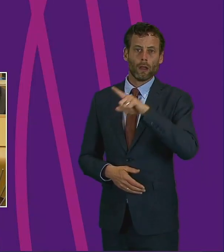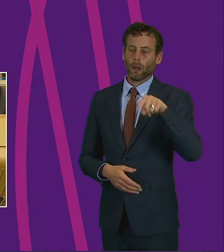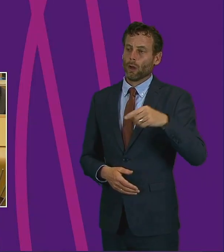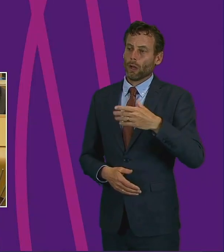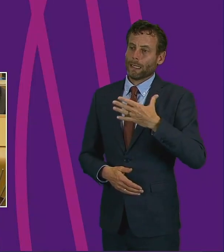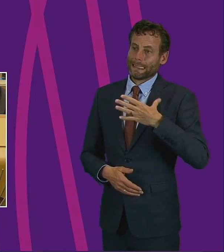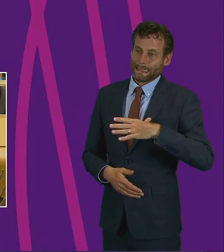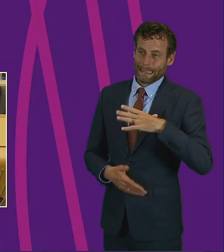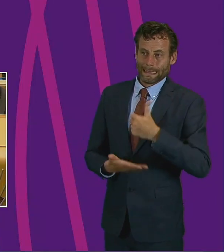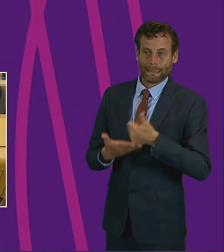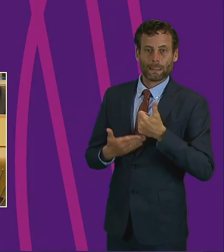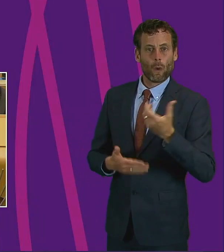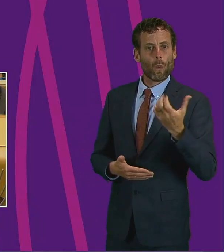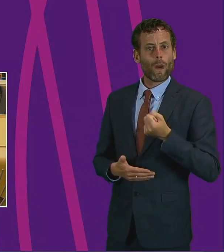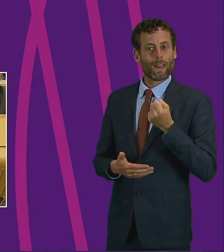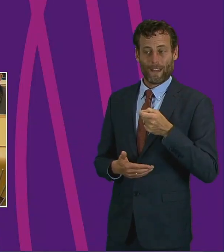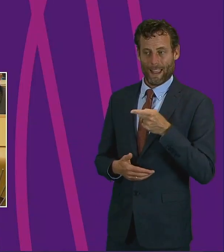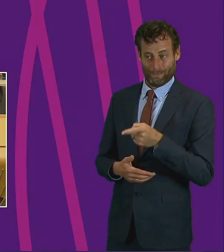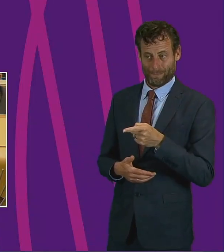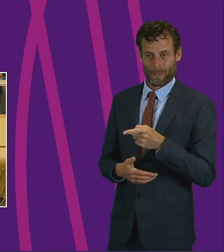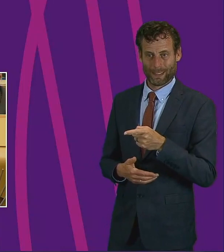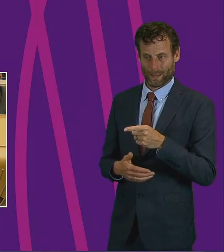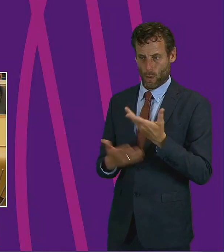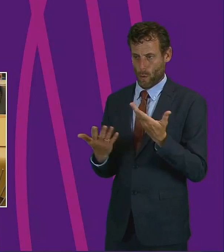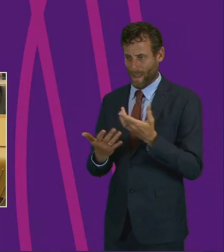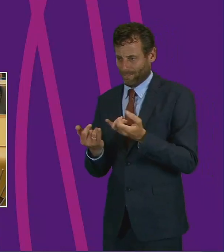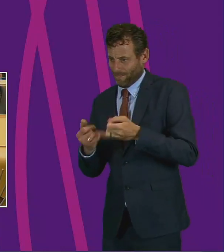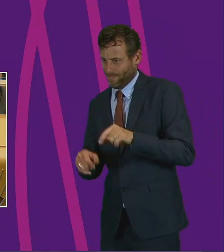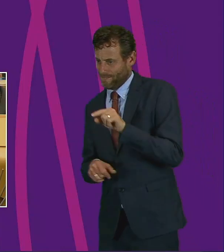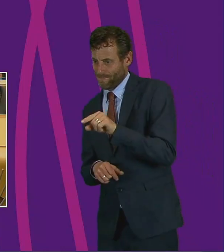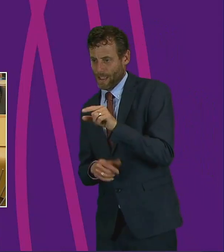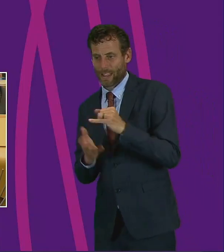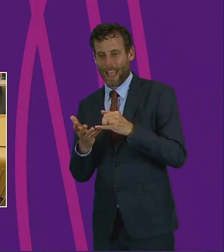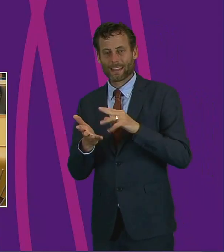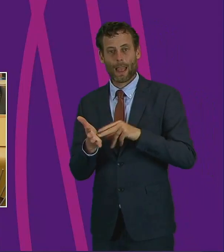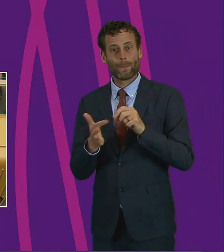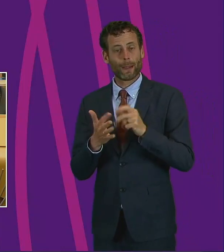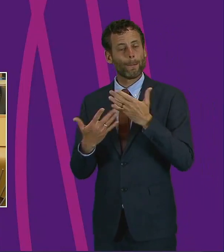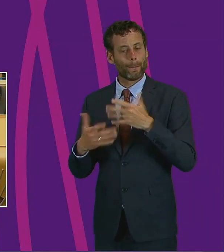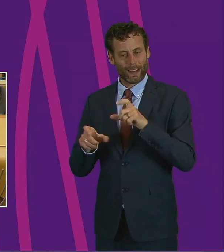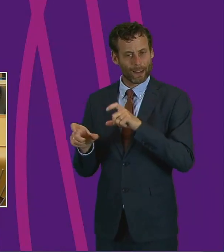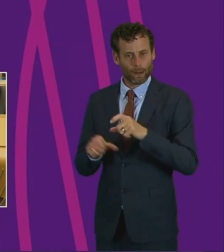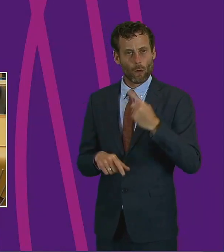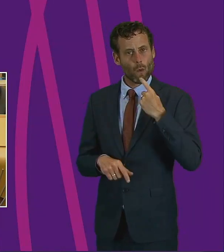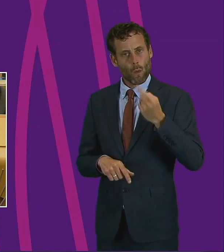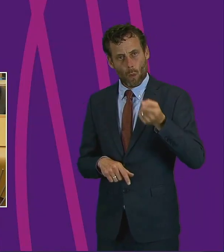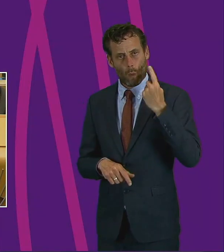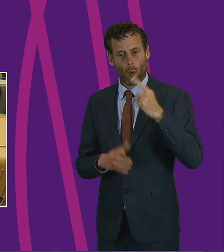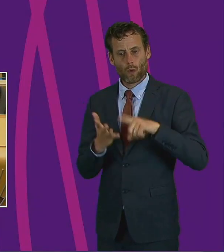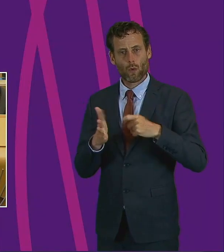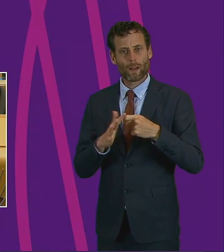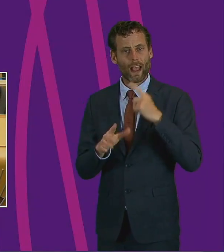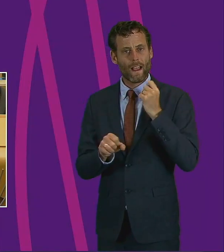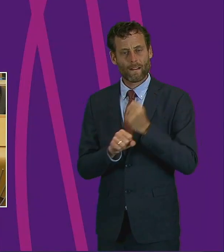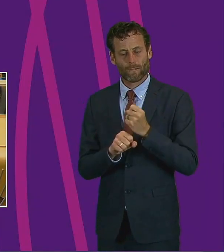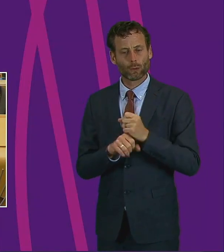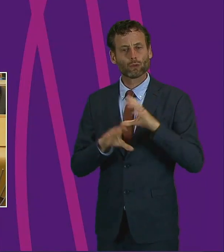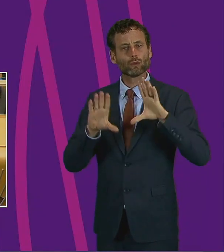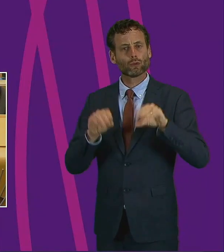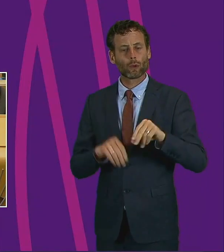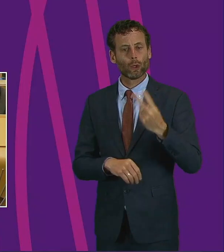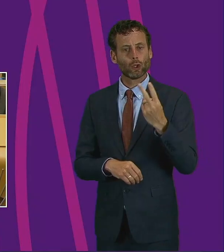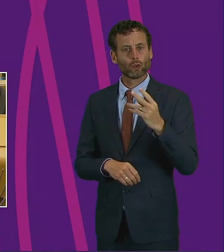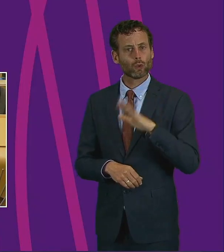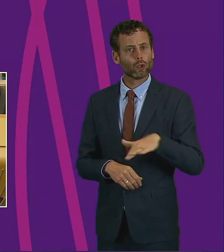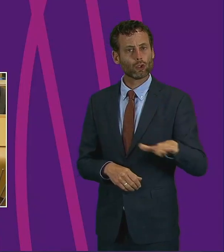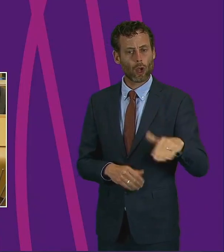gaps in provision for the most vulnerable. And the SNP has consistently called in the UK Government to scrap things like the two-child limit, bedroom tax